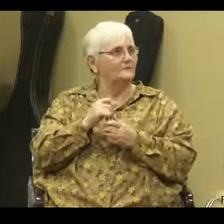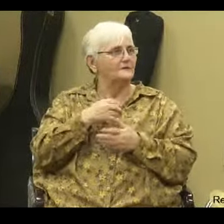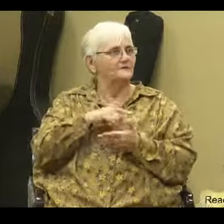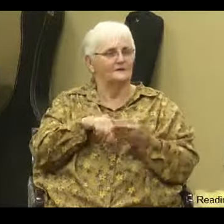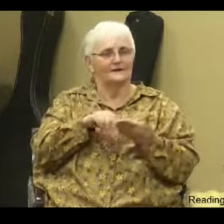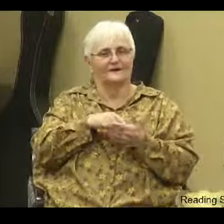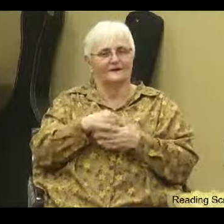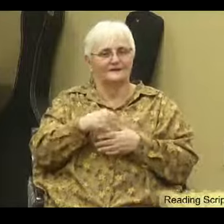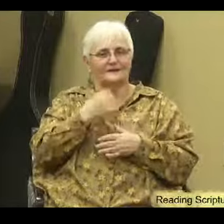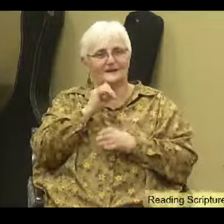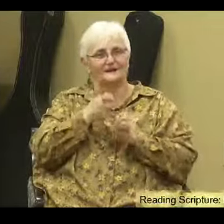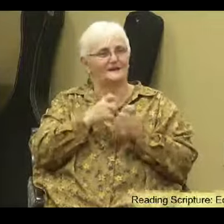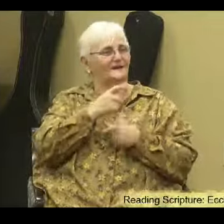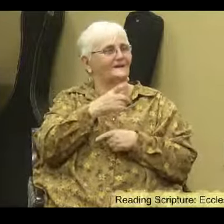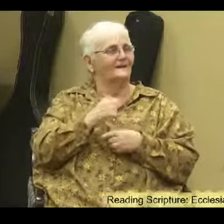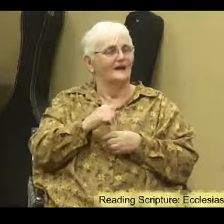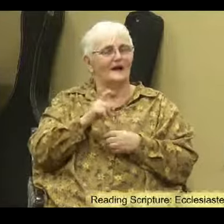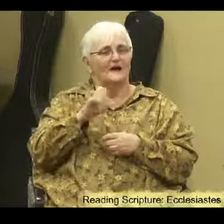ask these three, nine through 17.